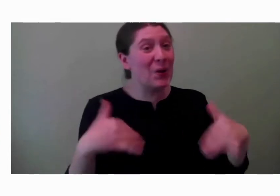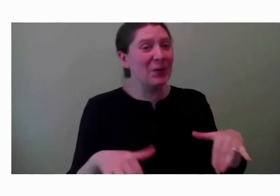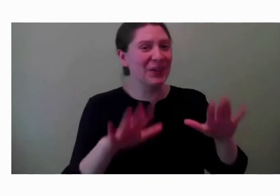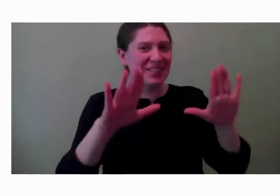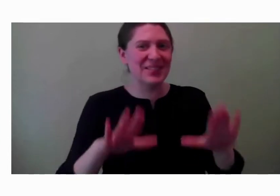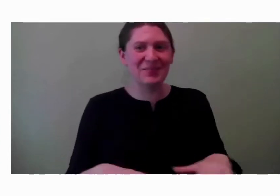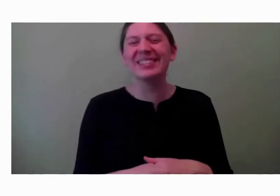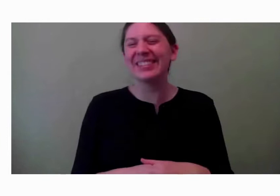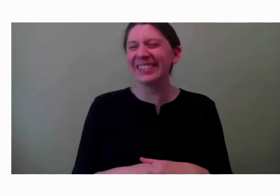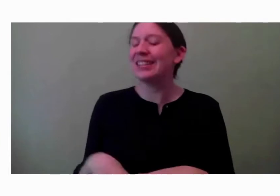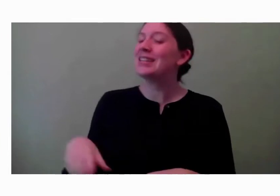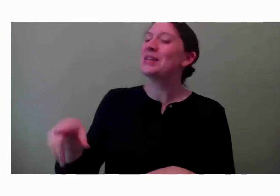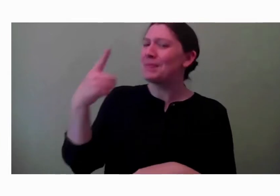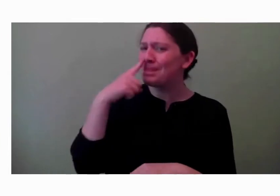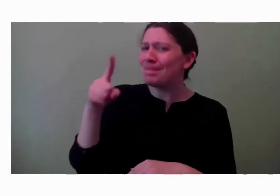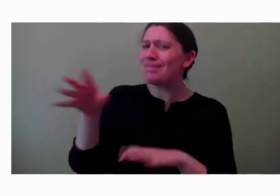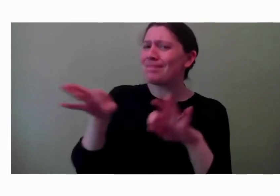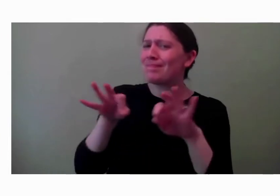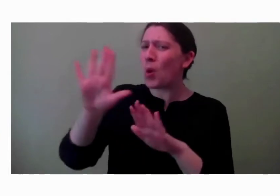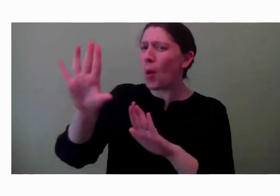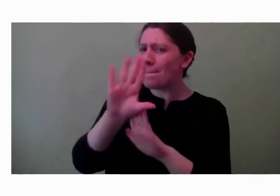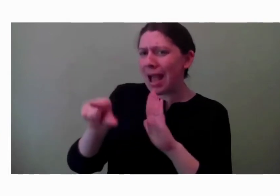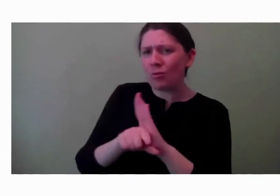us more about your background. How did you begin doing the work that you do?